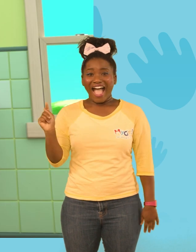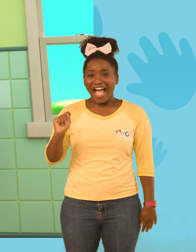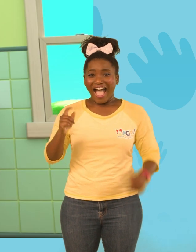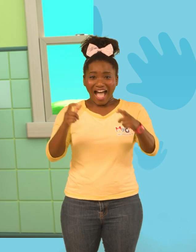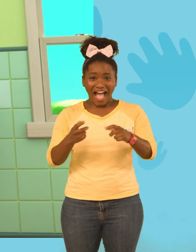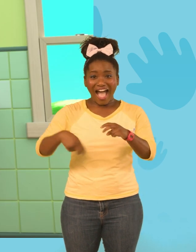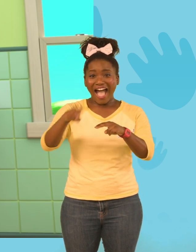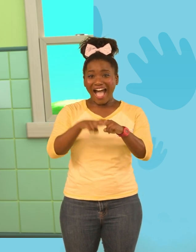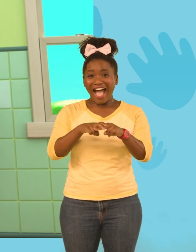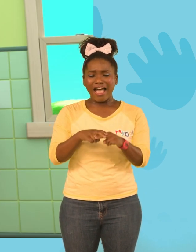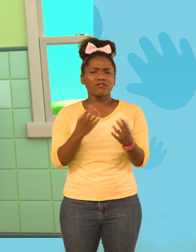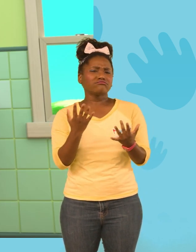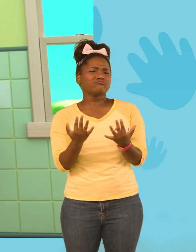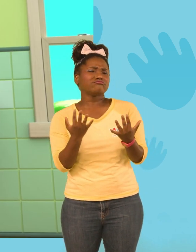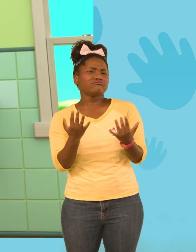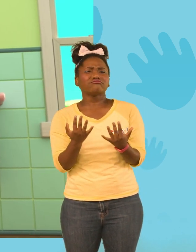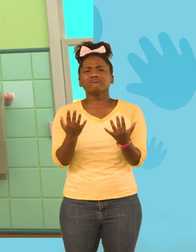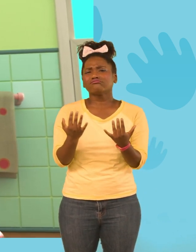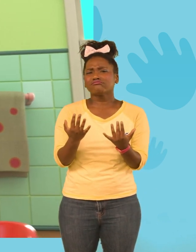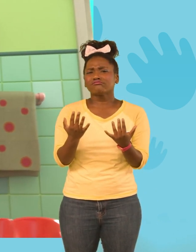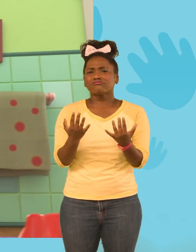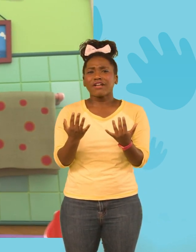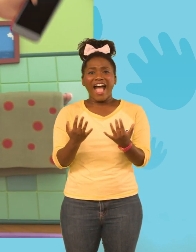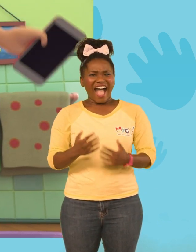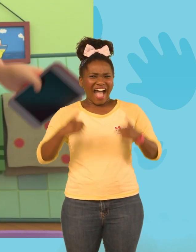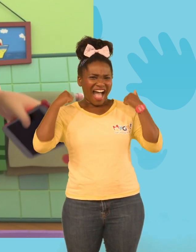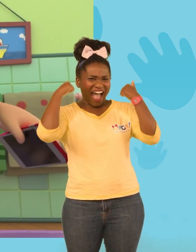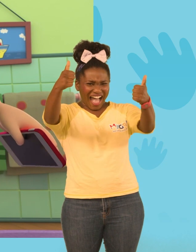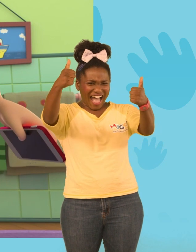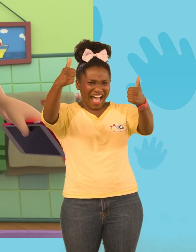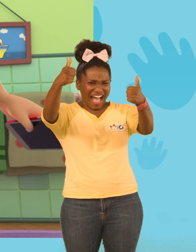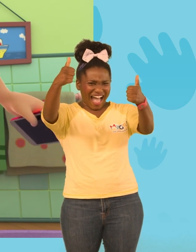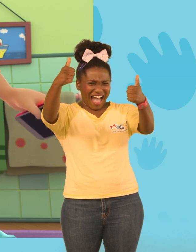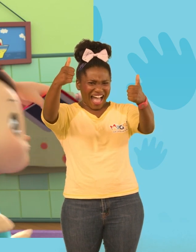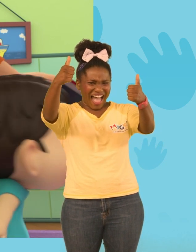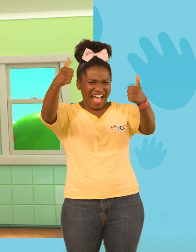Sit on the potty and wait, wait, wait! You're doing great!